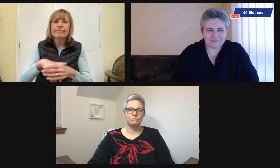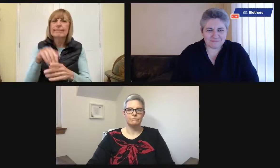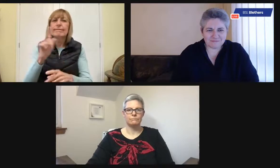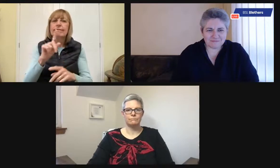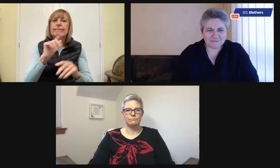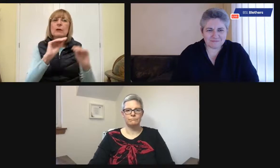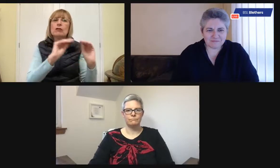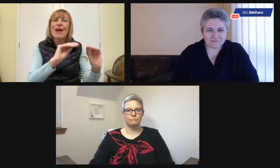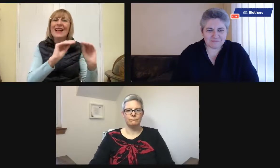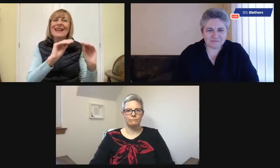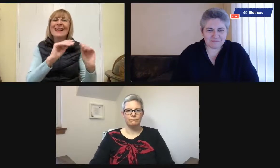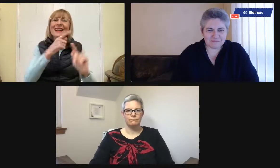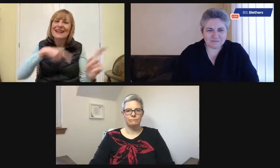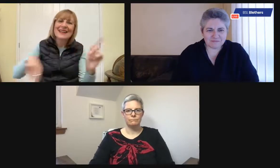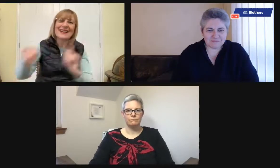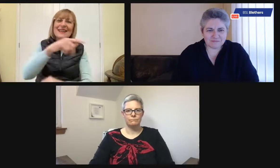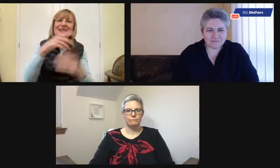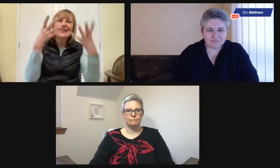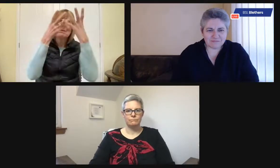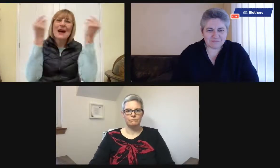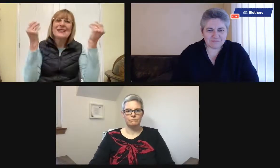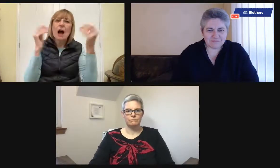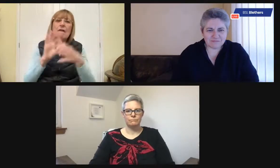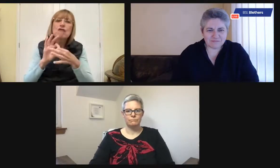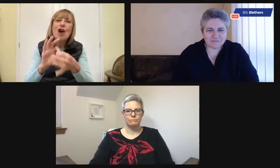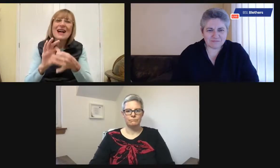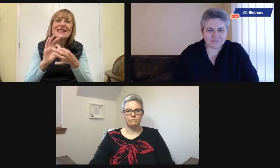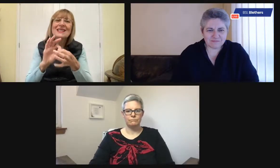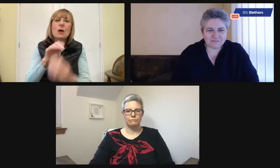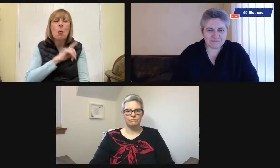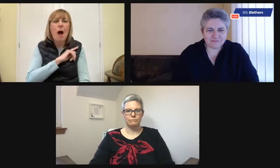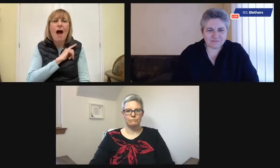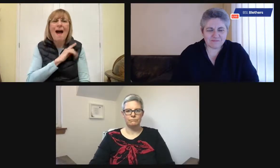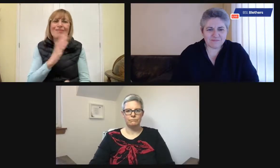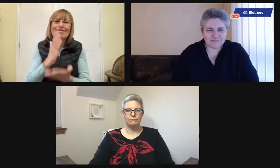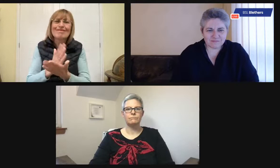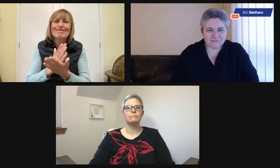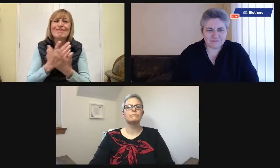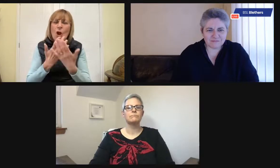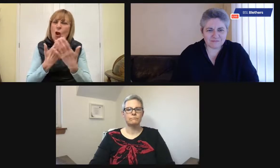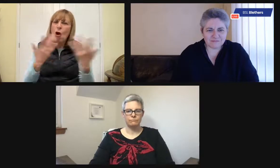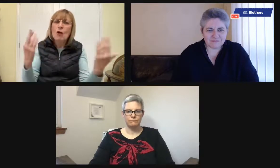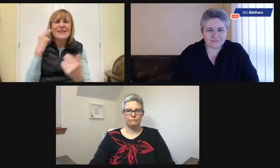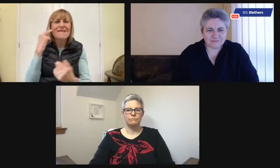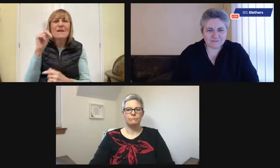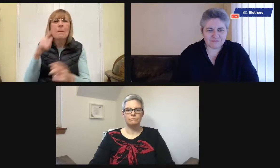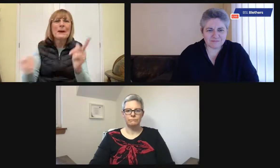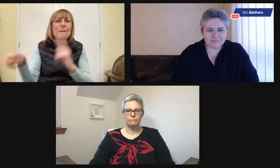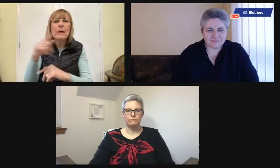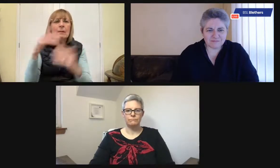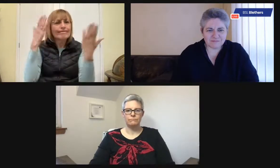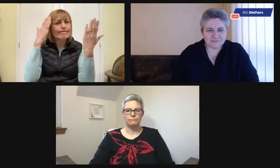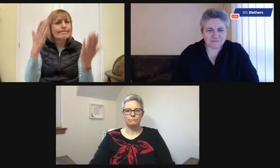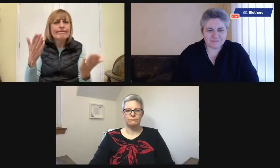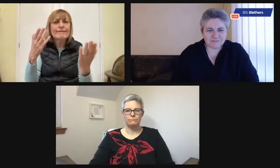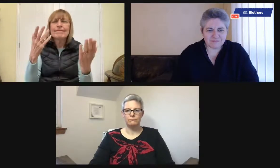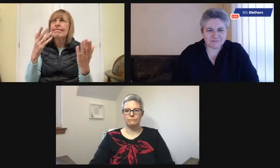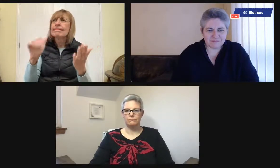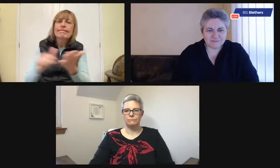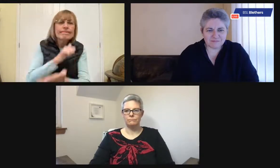more about those tonight. Also, I've been involved in doing training about, well, deaf dementia training because